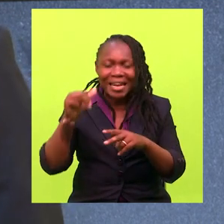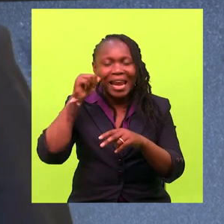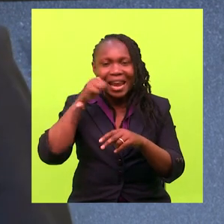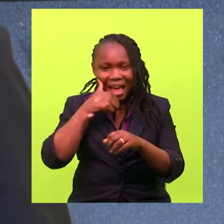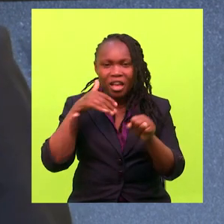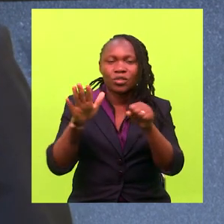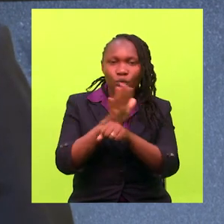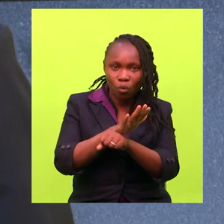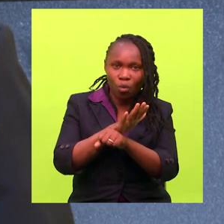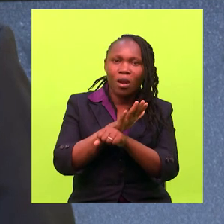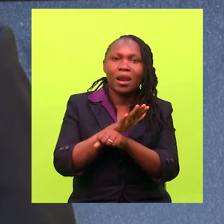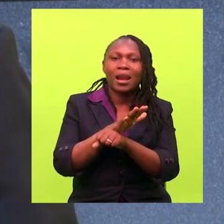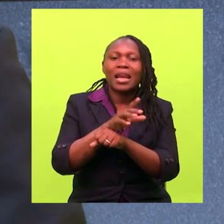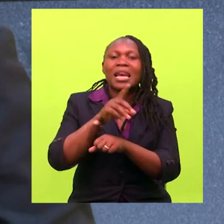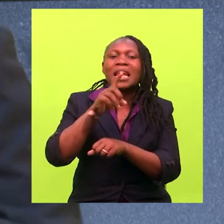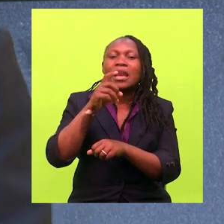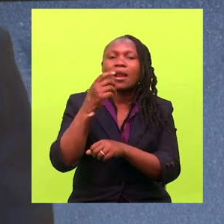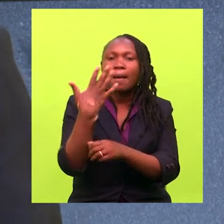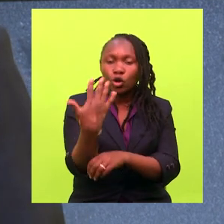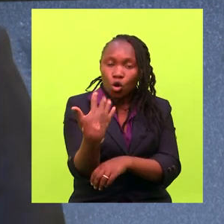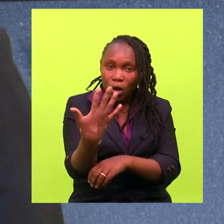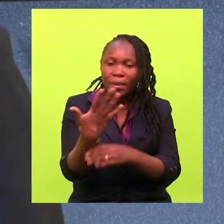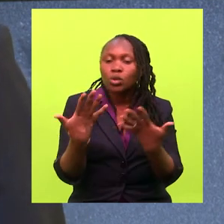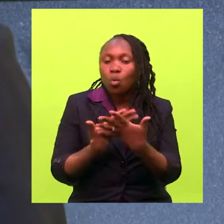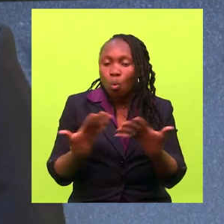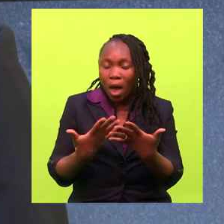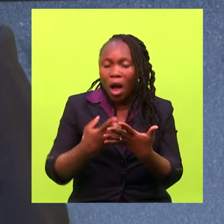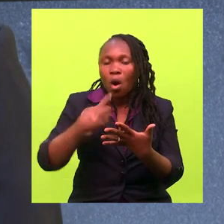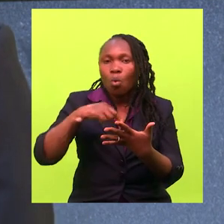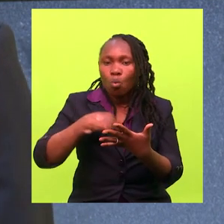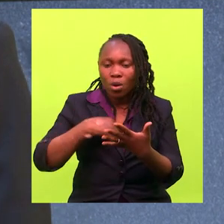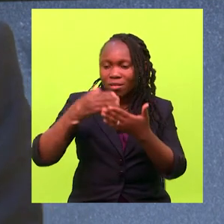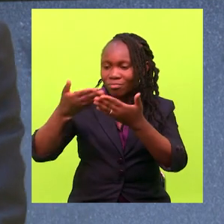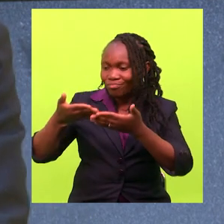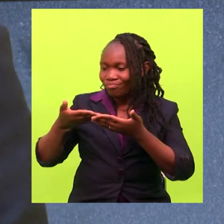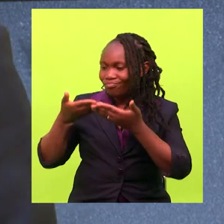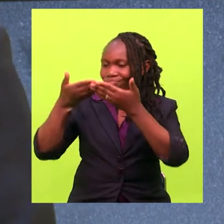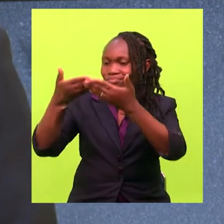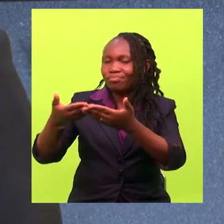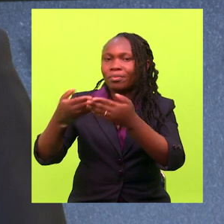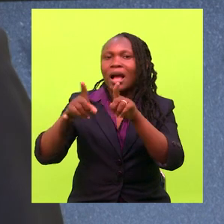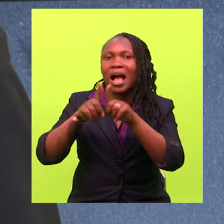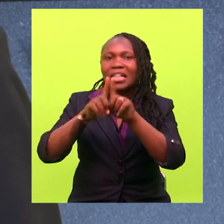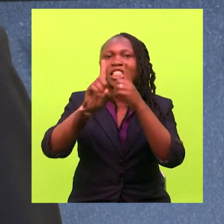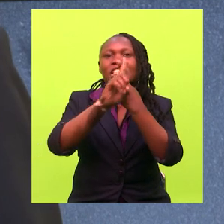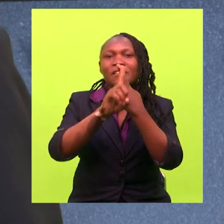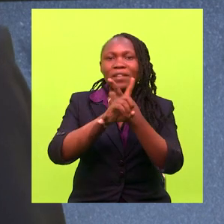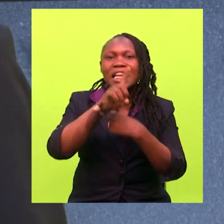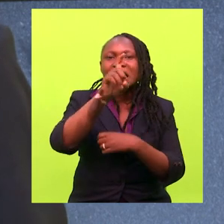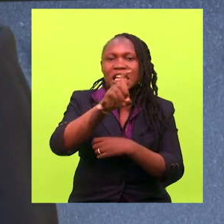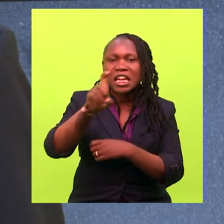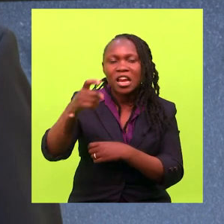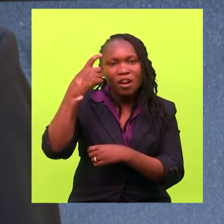comprehensive need kit whereby we are now presenting like a catalogue of needs